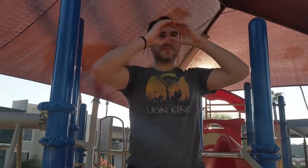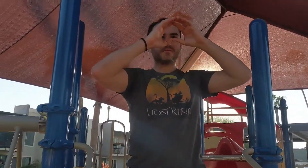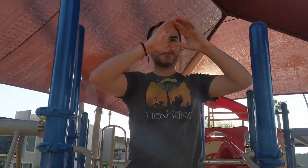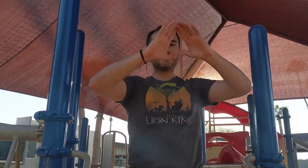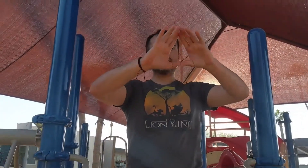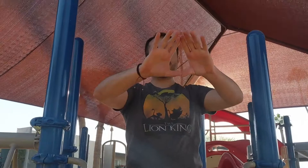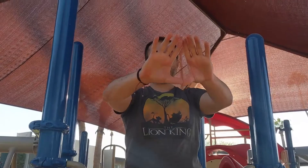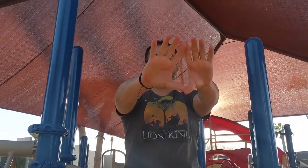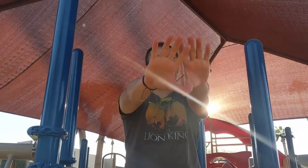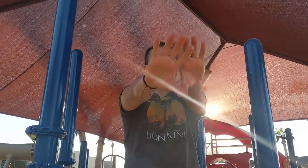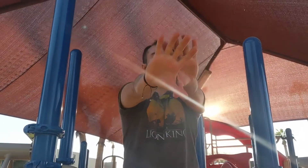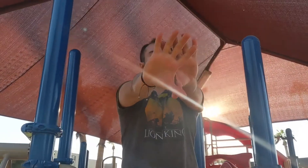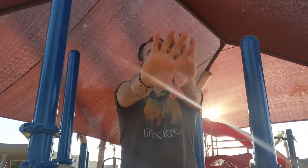and i nourish my community